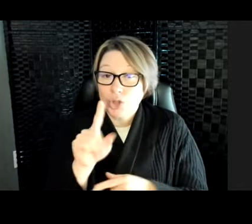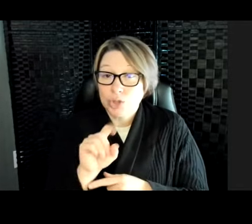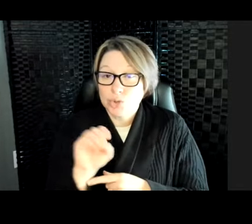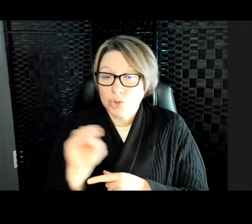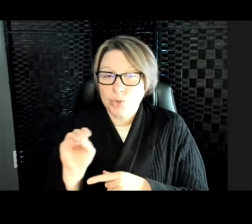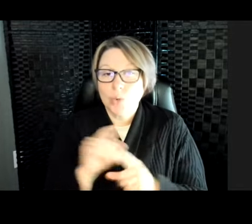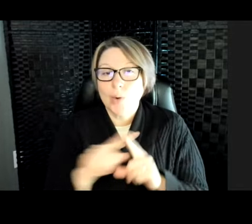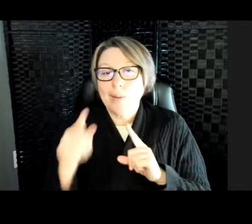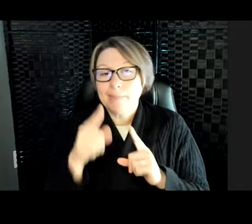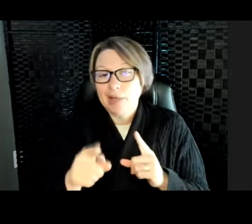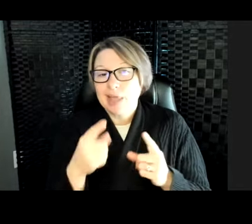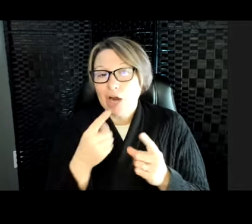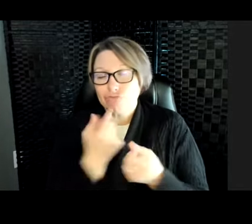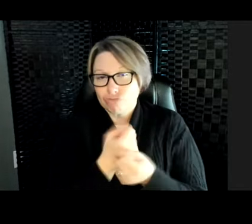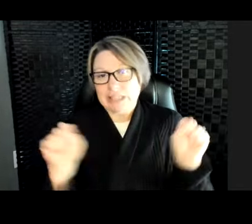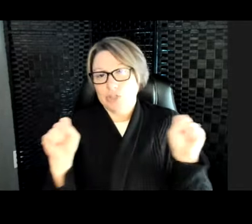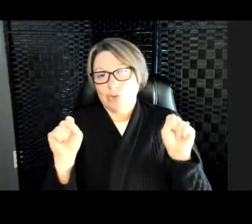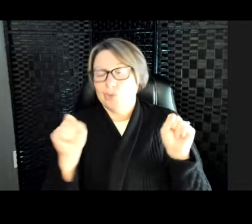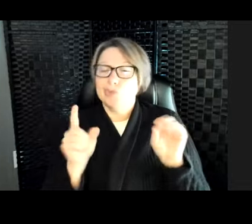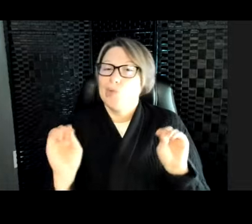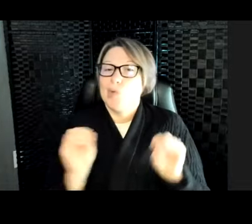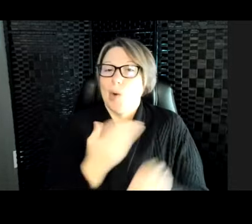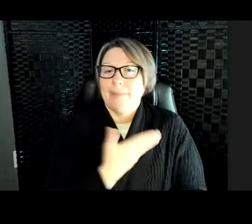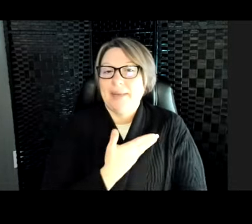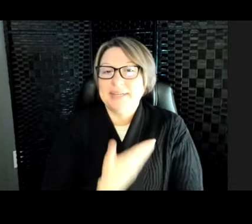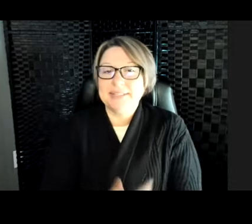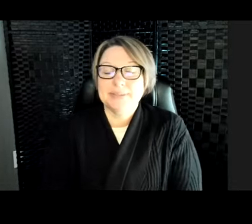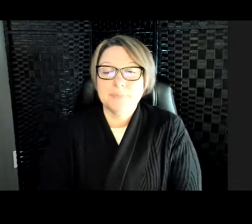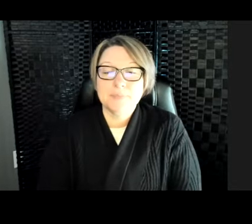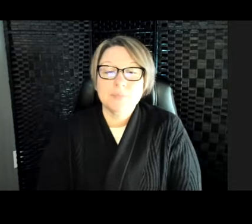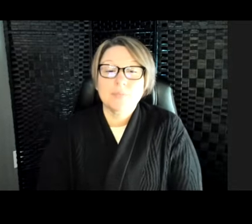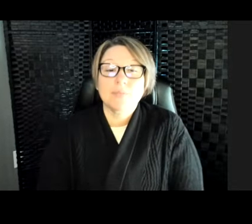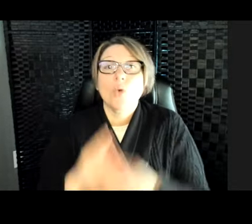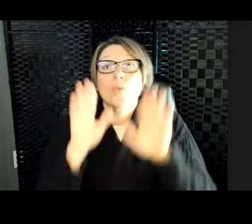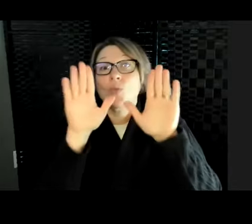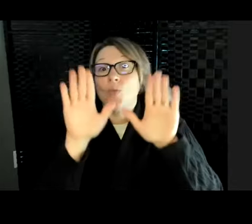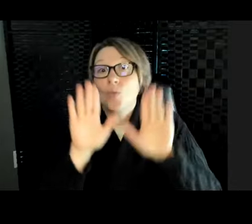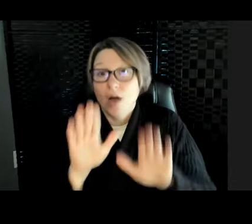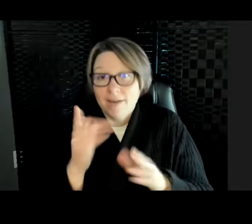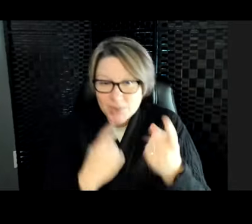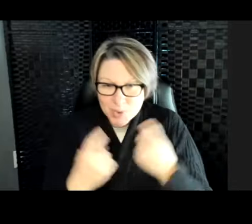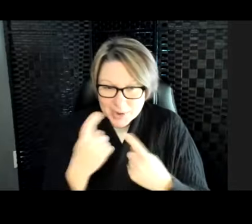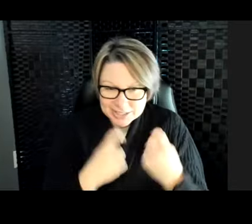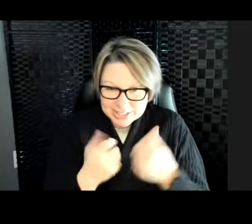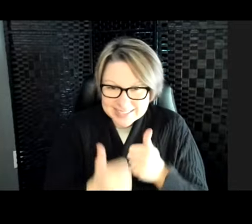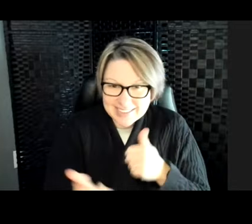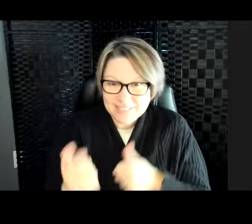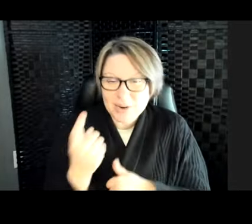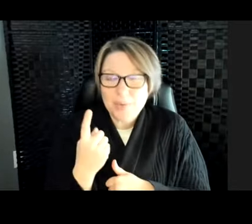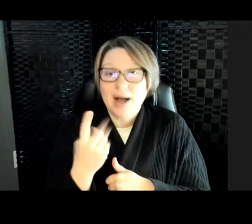rescues, they do not have babies. Well, wonderful questions, everybody. I want to make sure we get time to